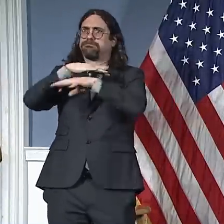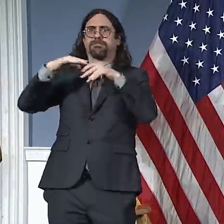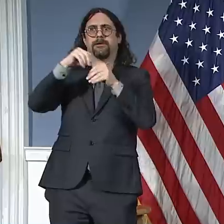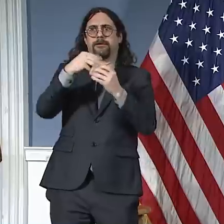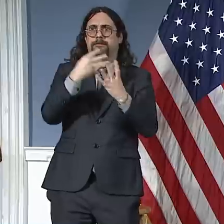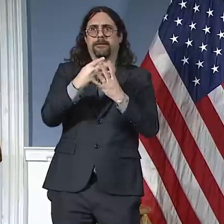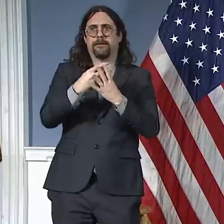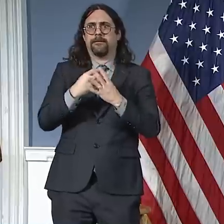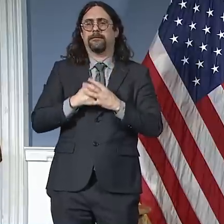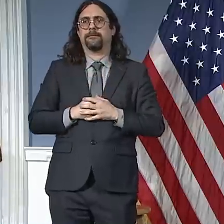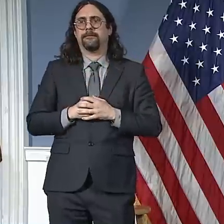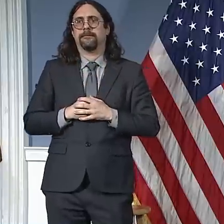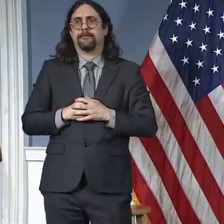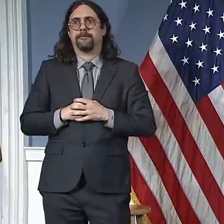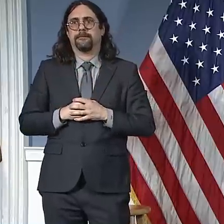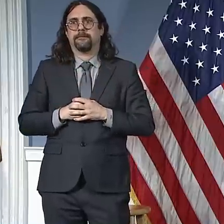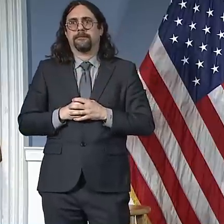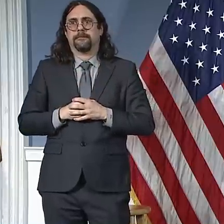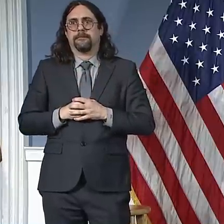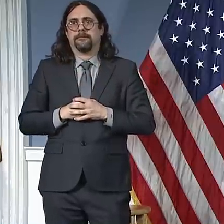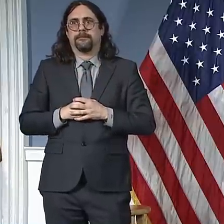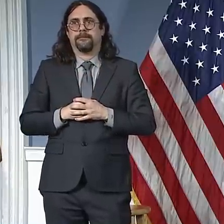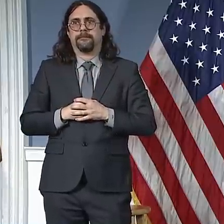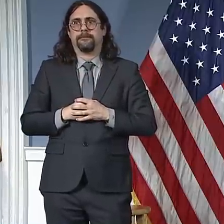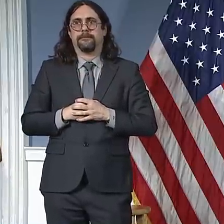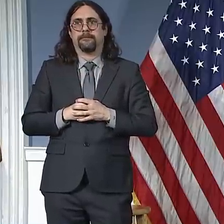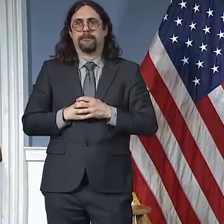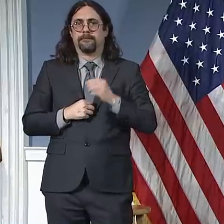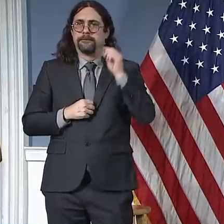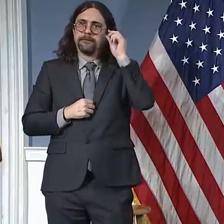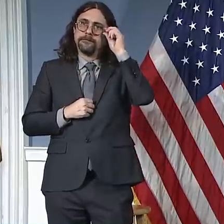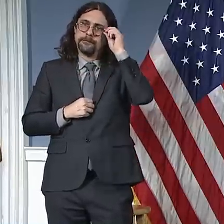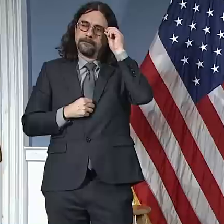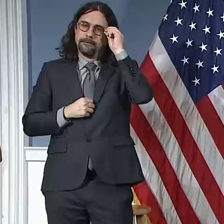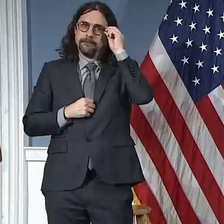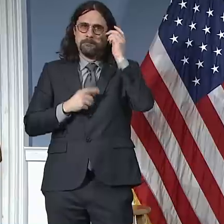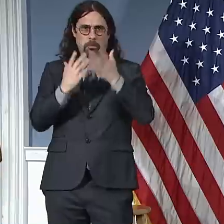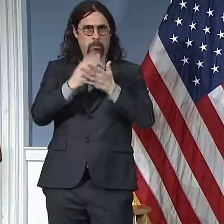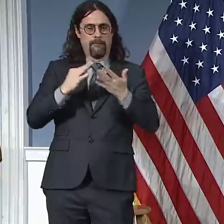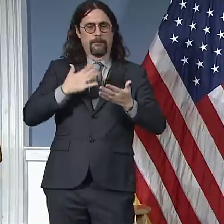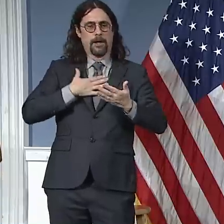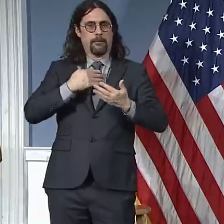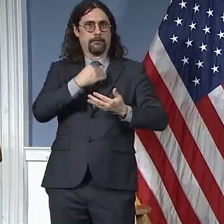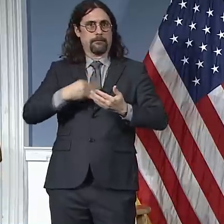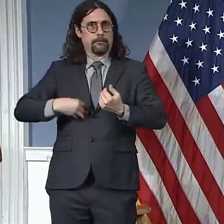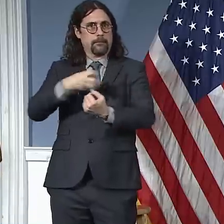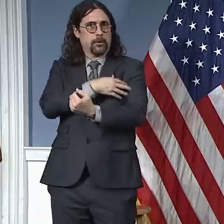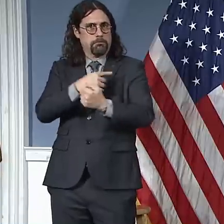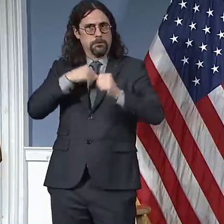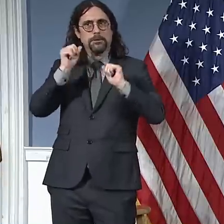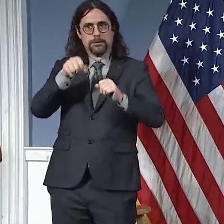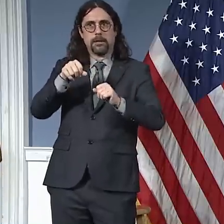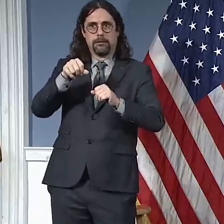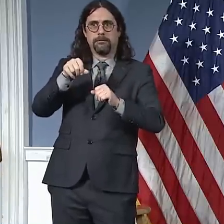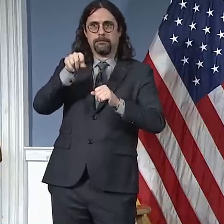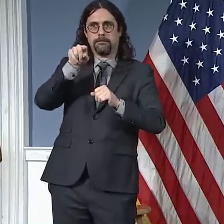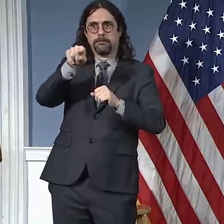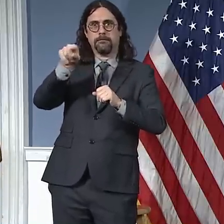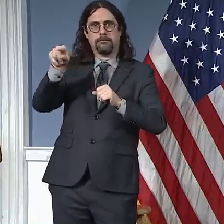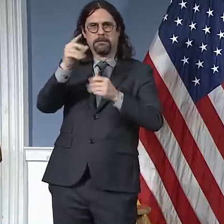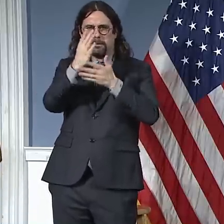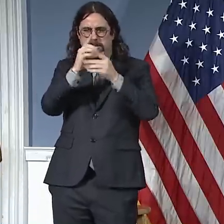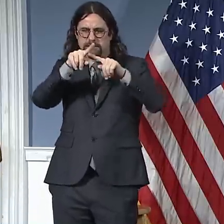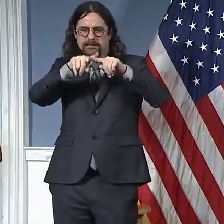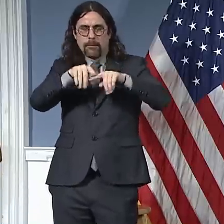that can only be done with the approval of the state of New York or a district attorney. But that category of people, those in immediate